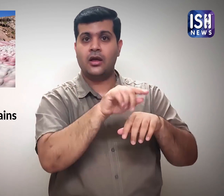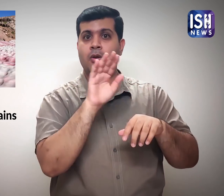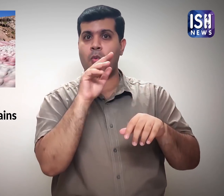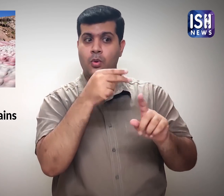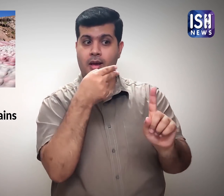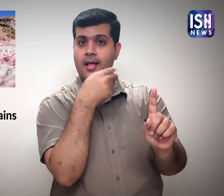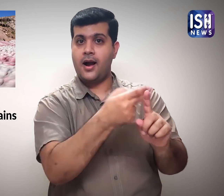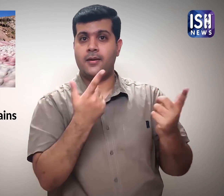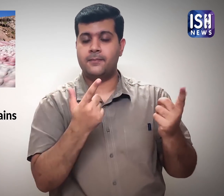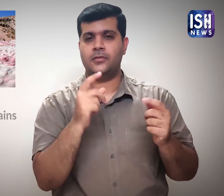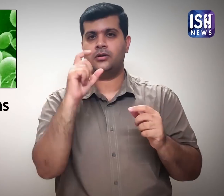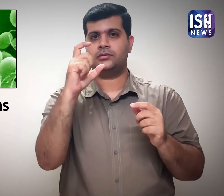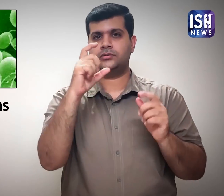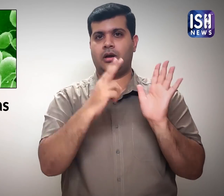Chlamidomonas nivalis.